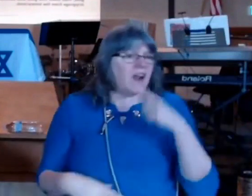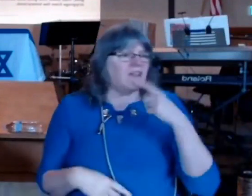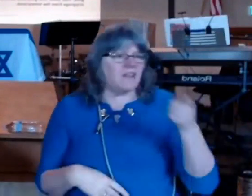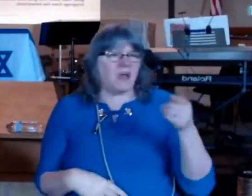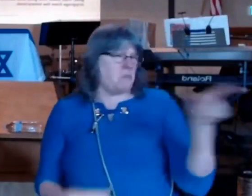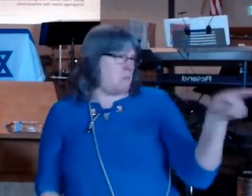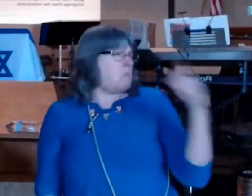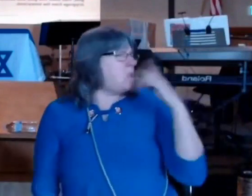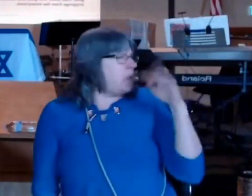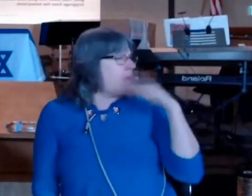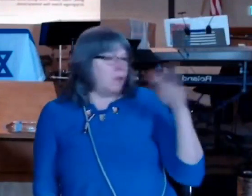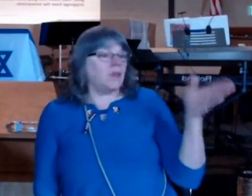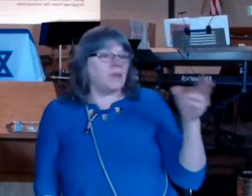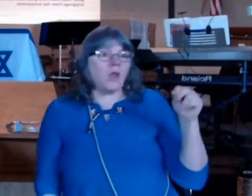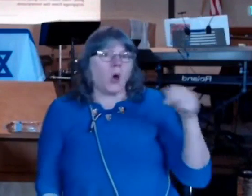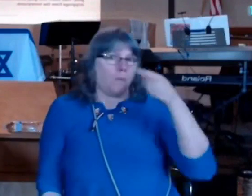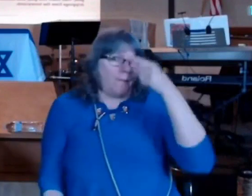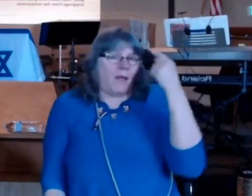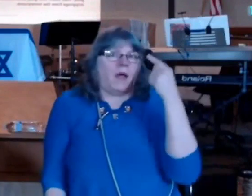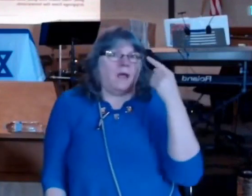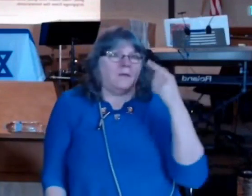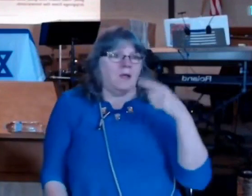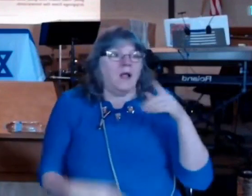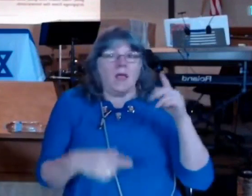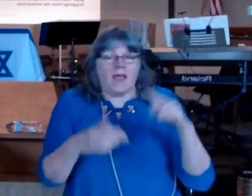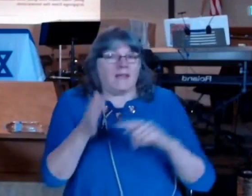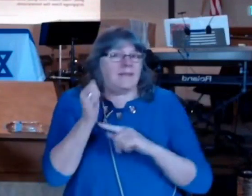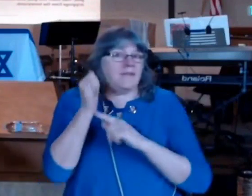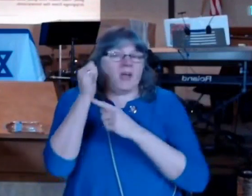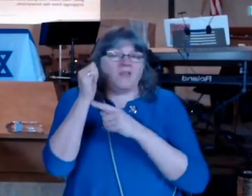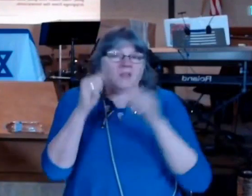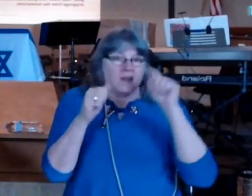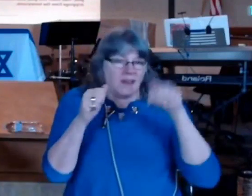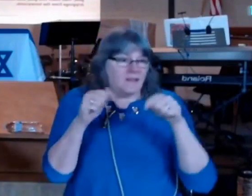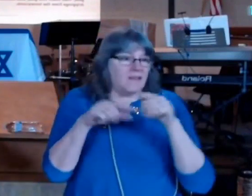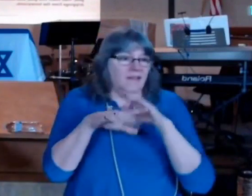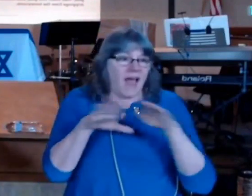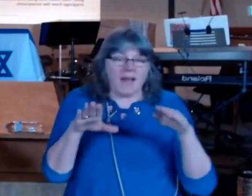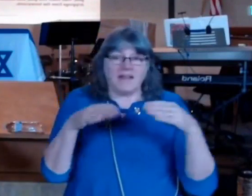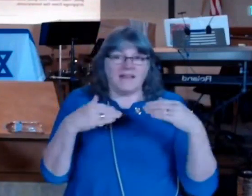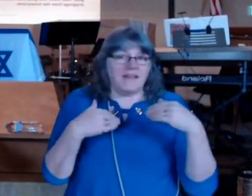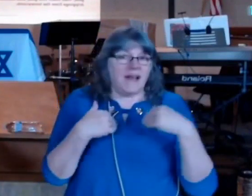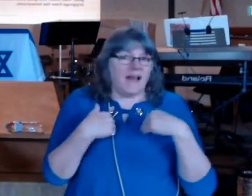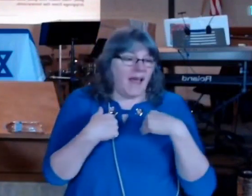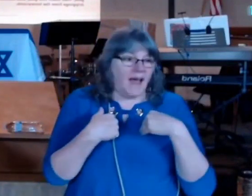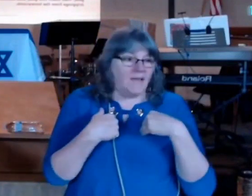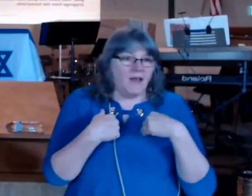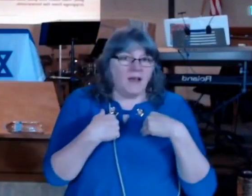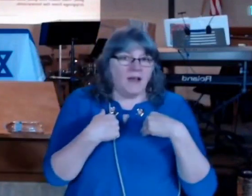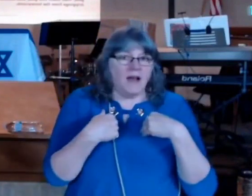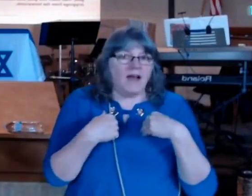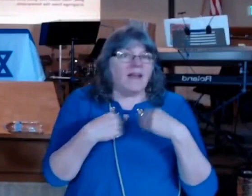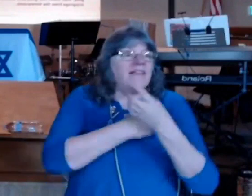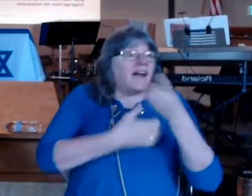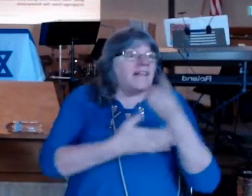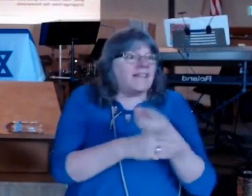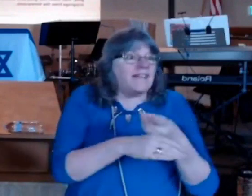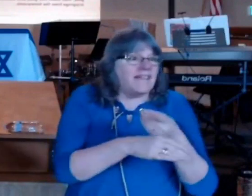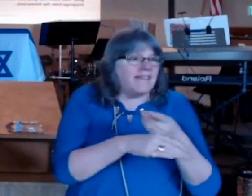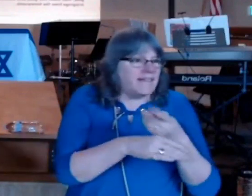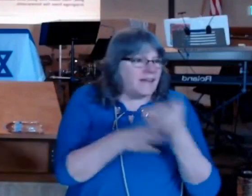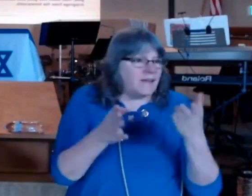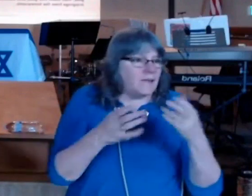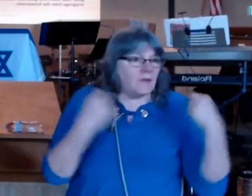same happens if you go to I go sometime to interpret in surgery room I have to hold my